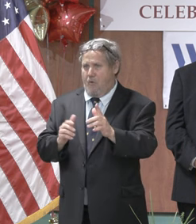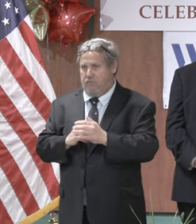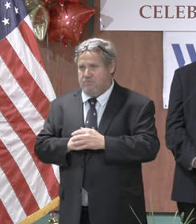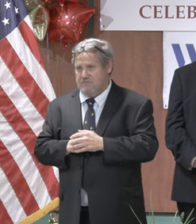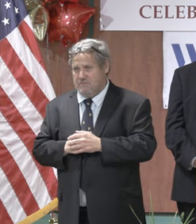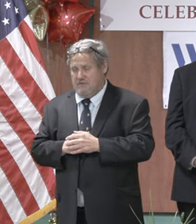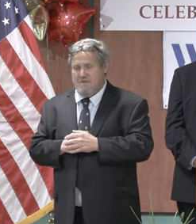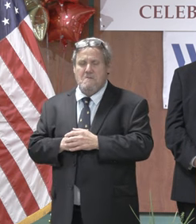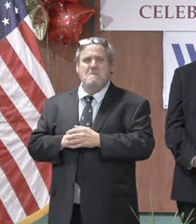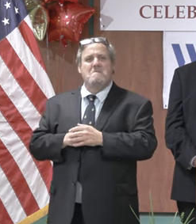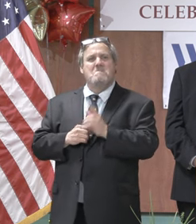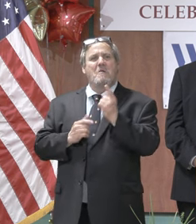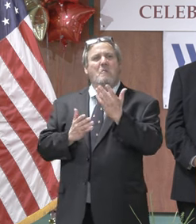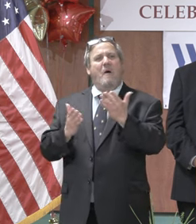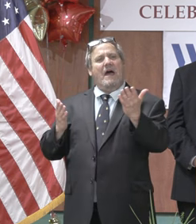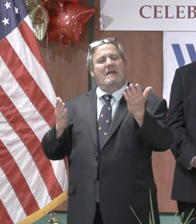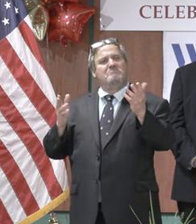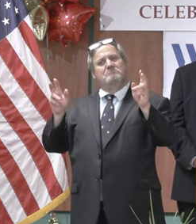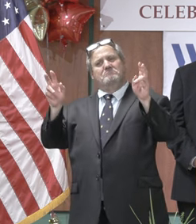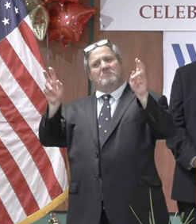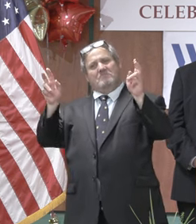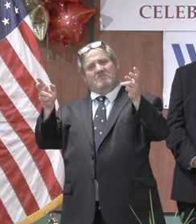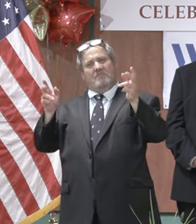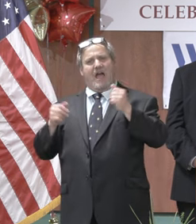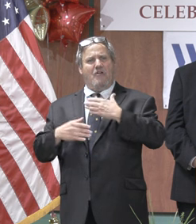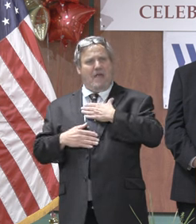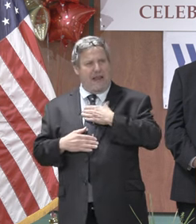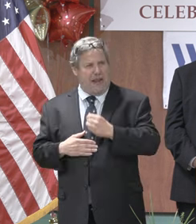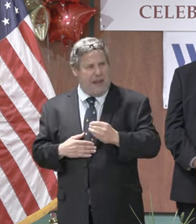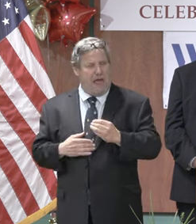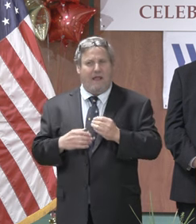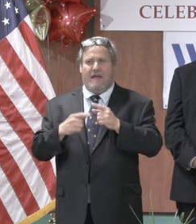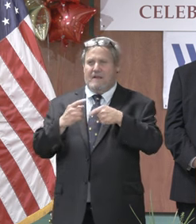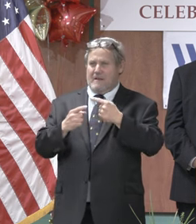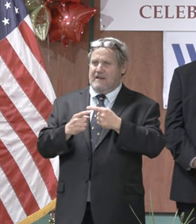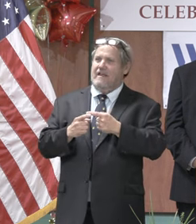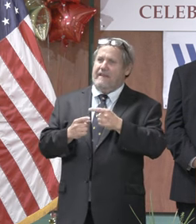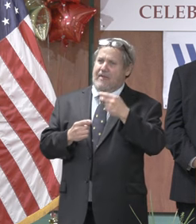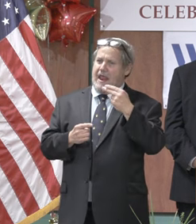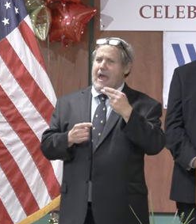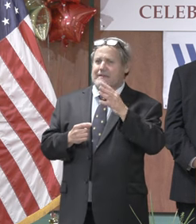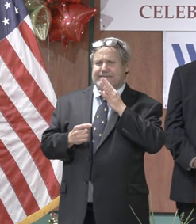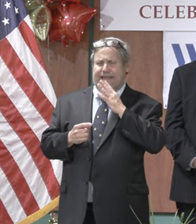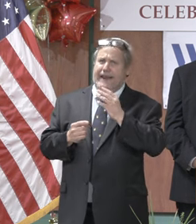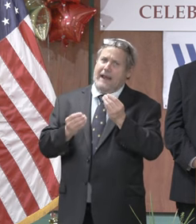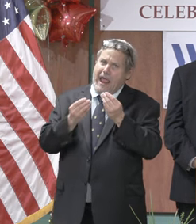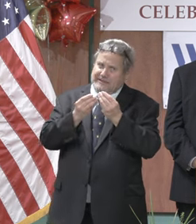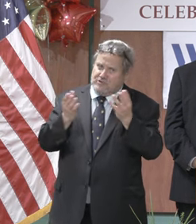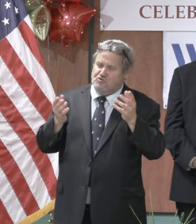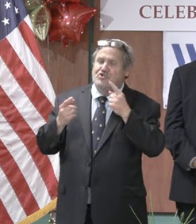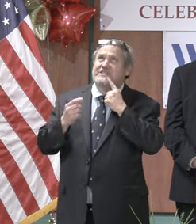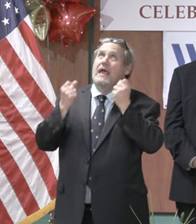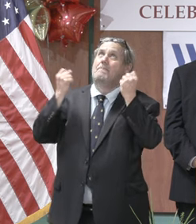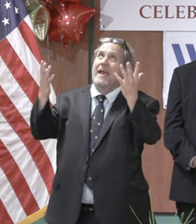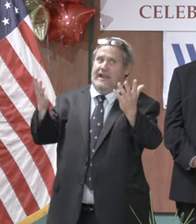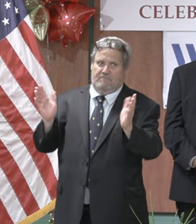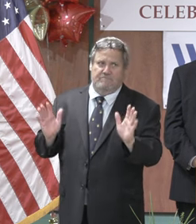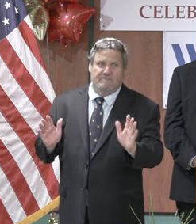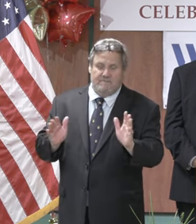she played such an in such an important role and a quote that i like that came from her